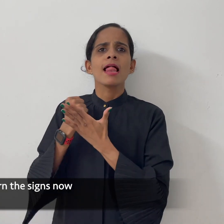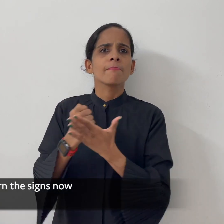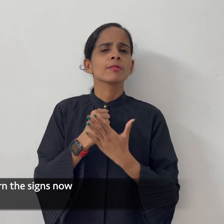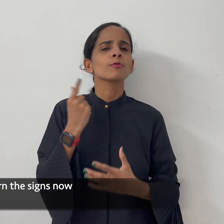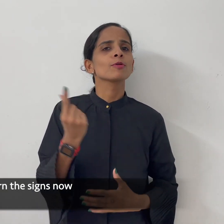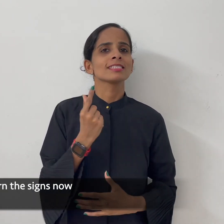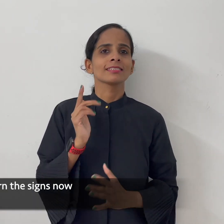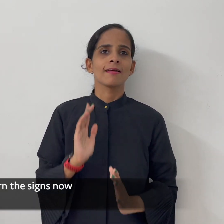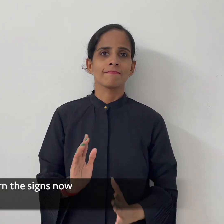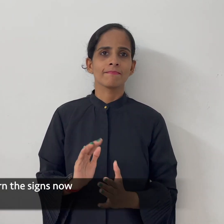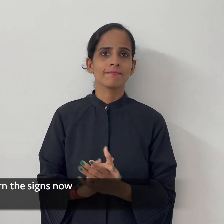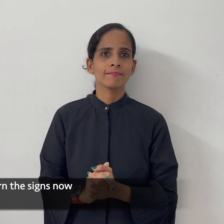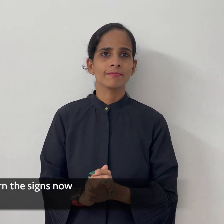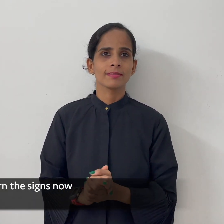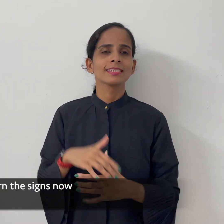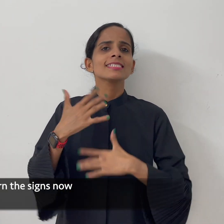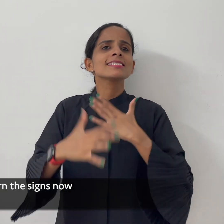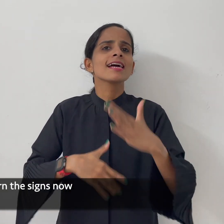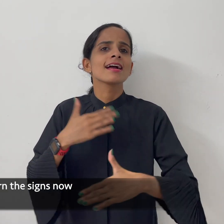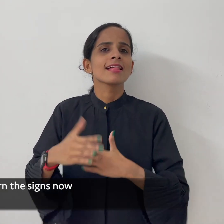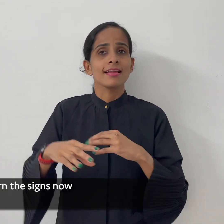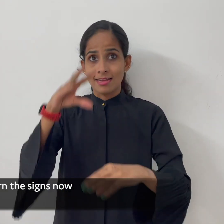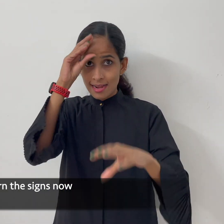lives let's learn the science now